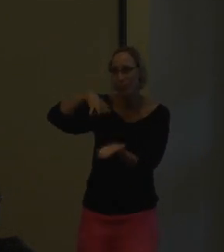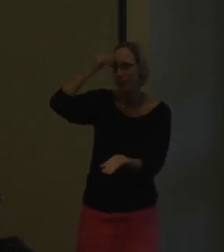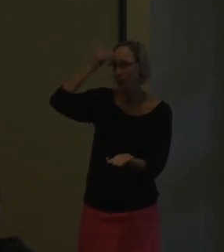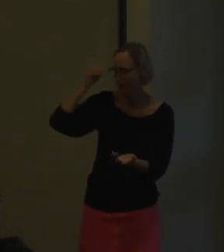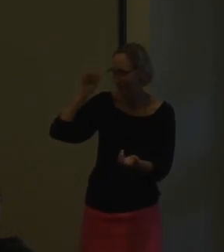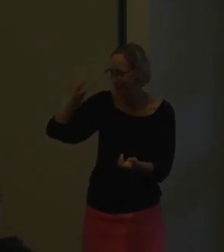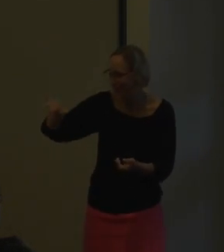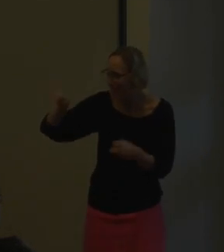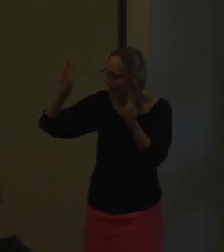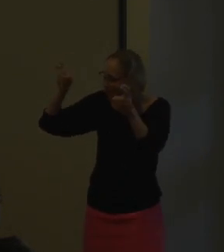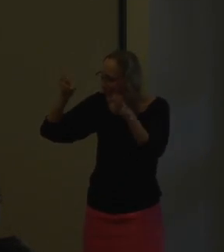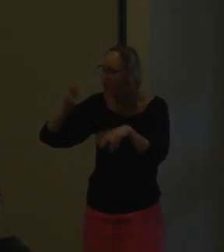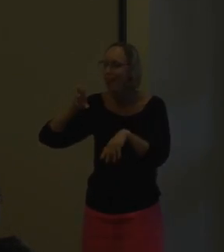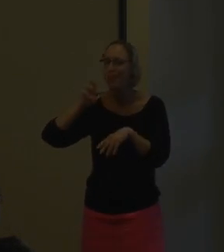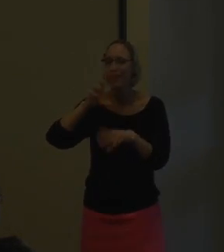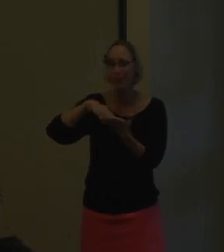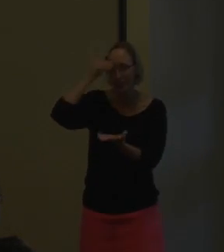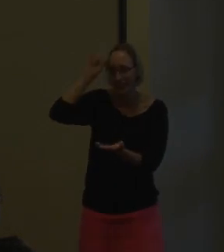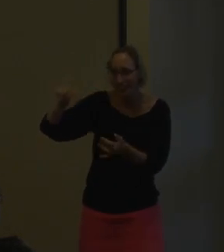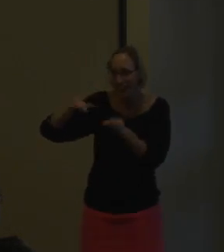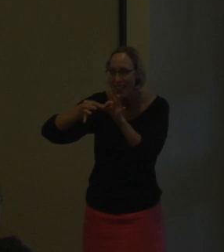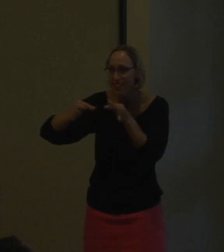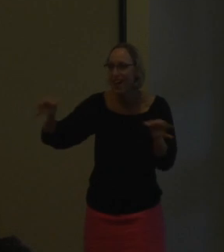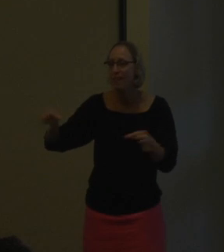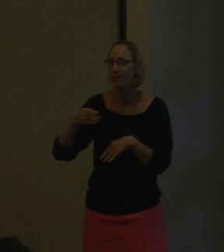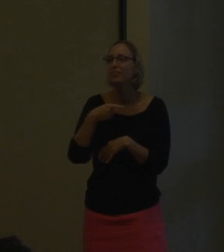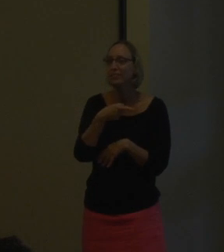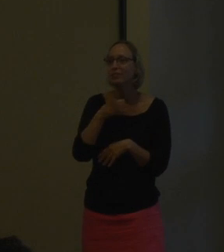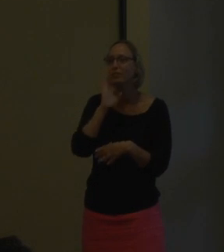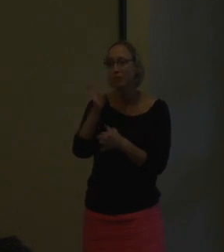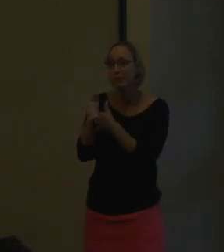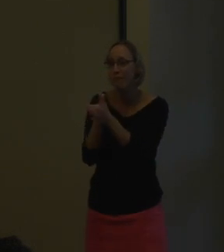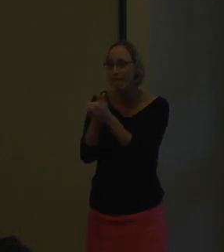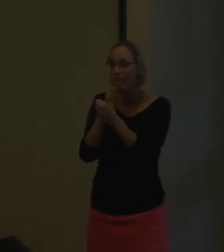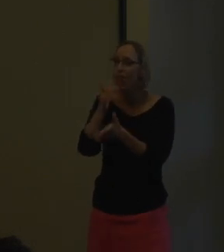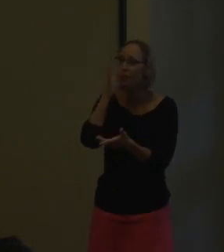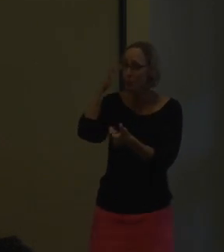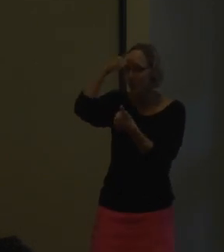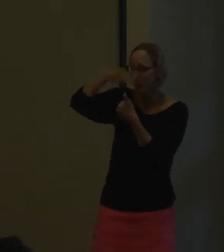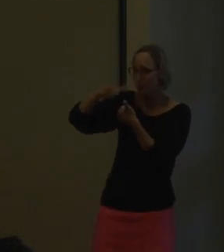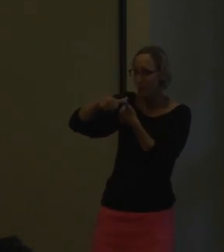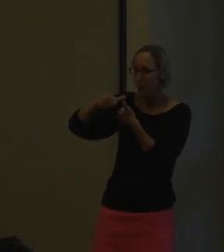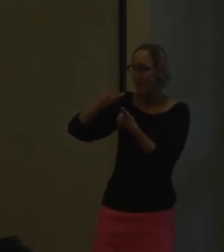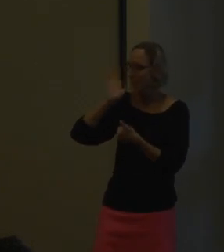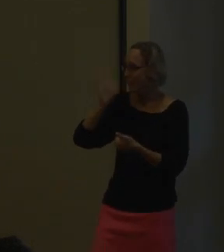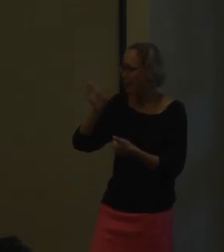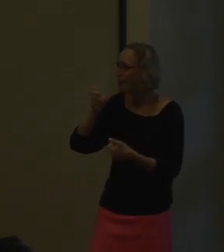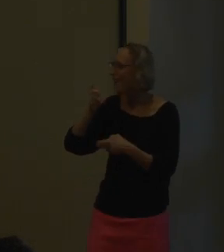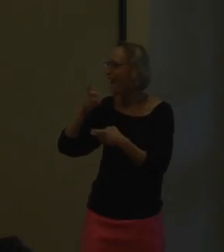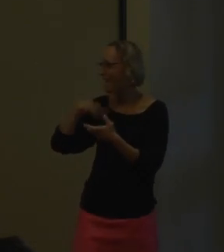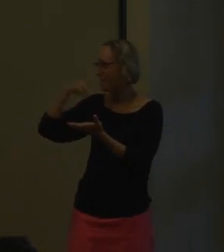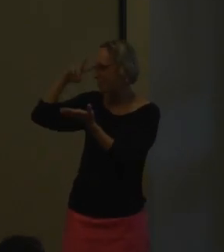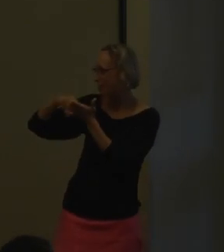reason for learning that language or, you know, they will be motivated and